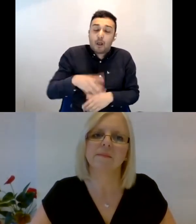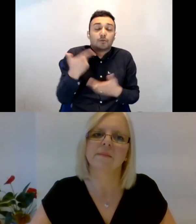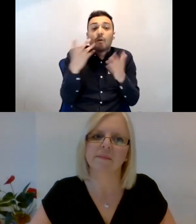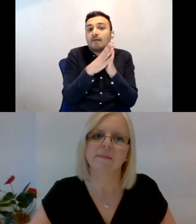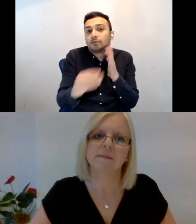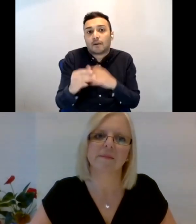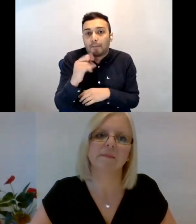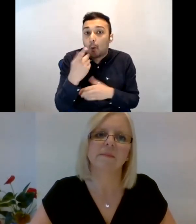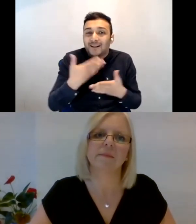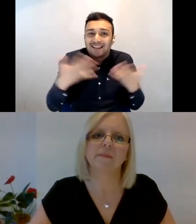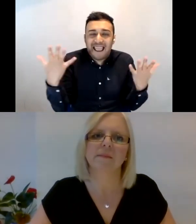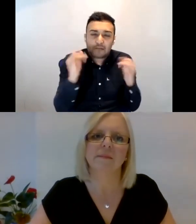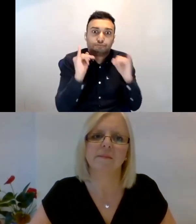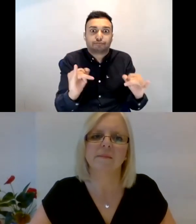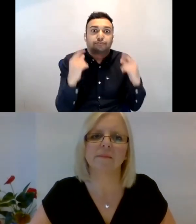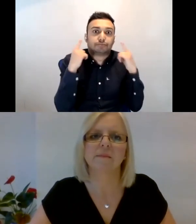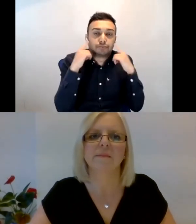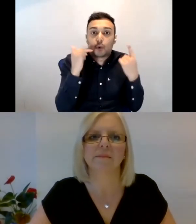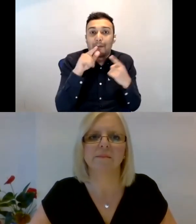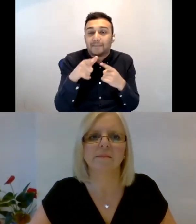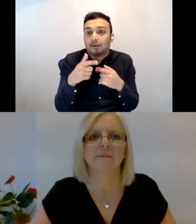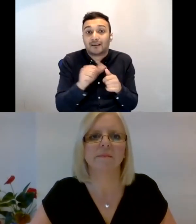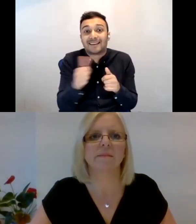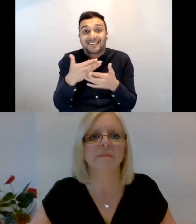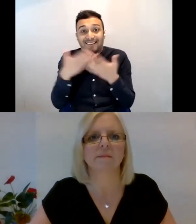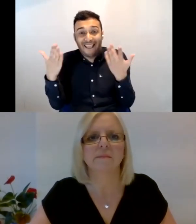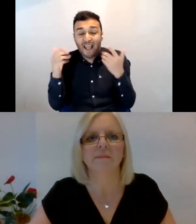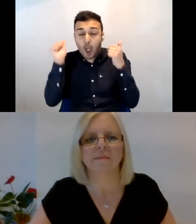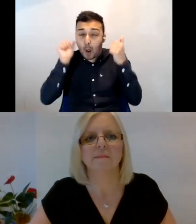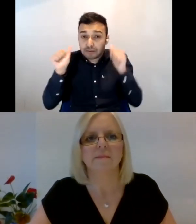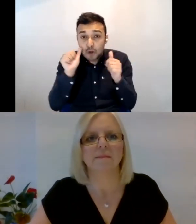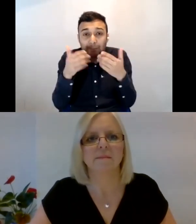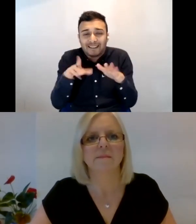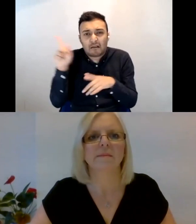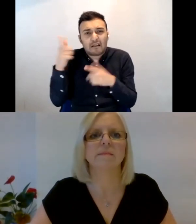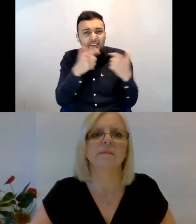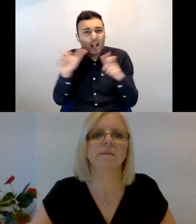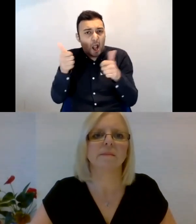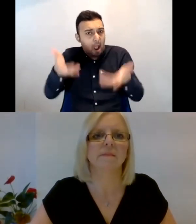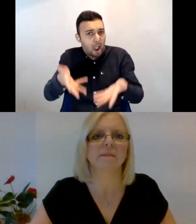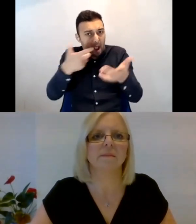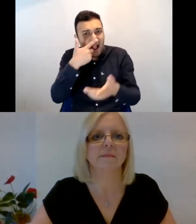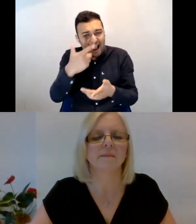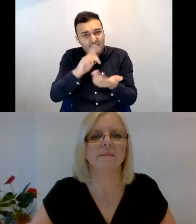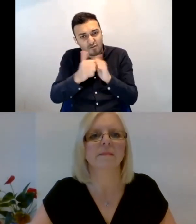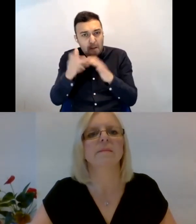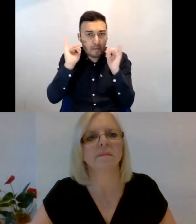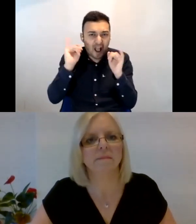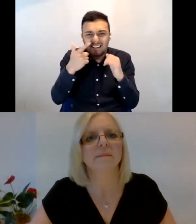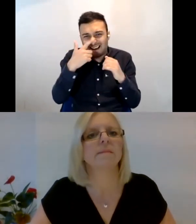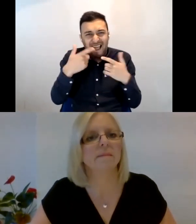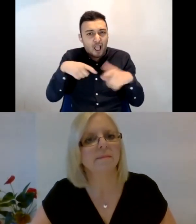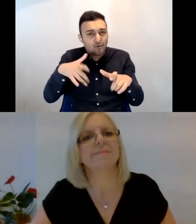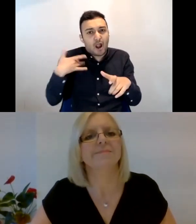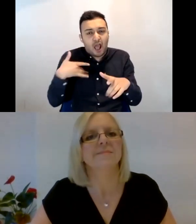one day or I had an operation the next day, they would still let me go to my friend's party that day and stuff. So for them, I'm very lucky that they